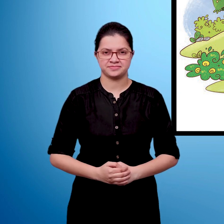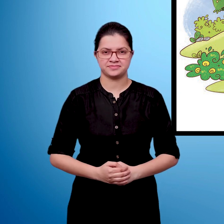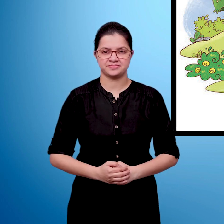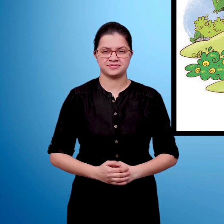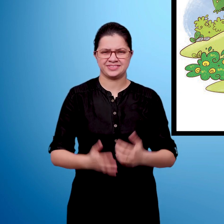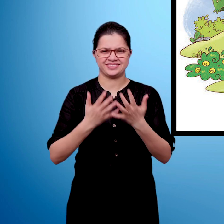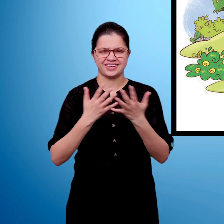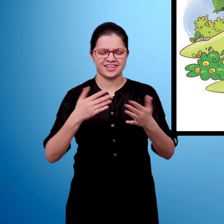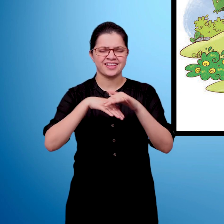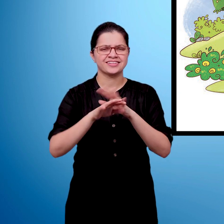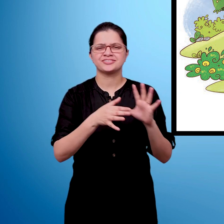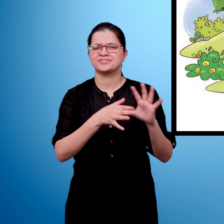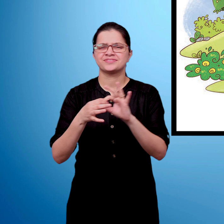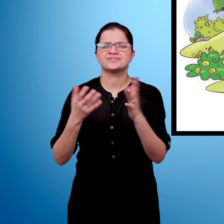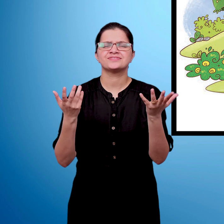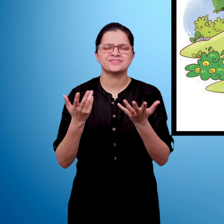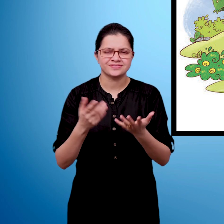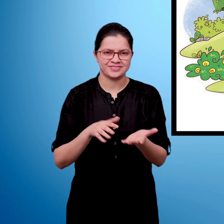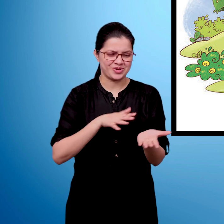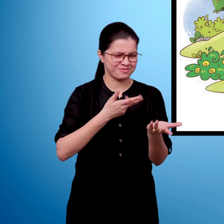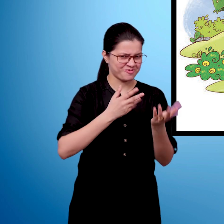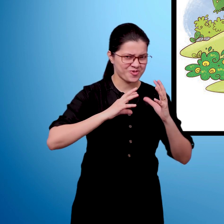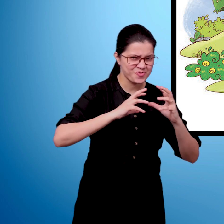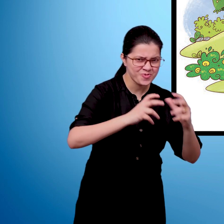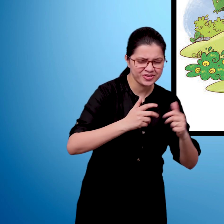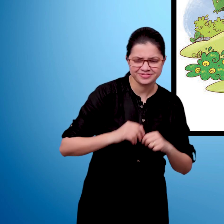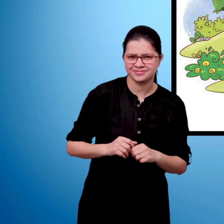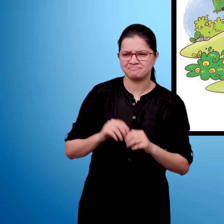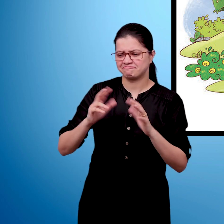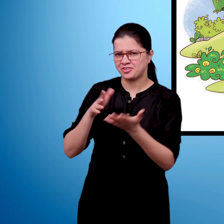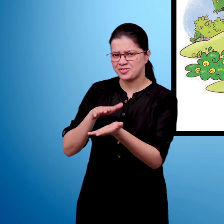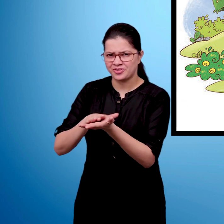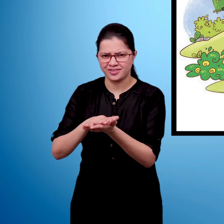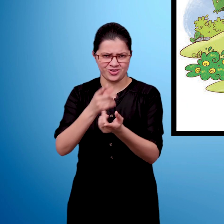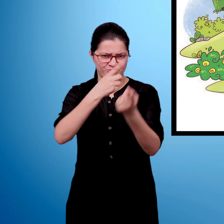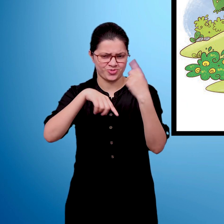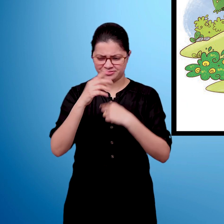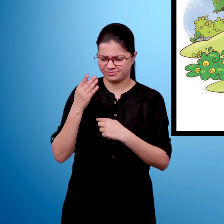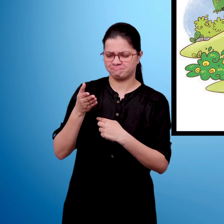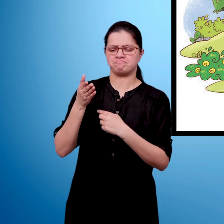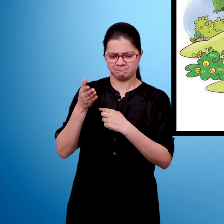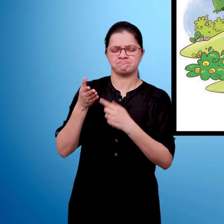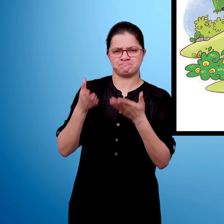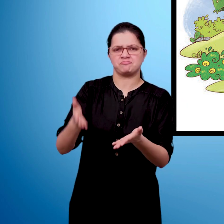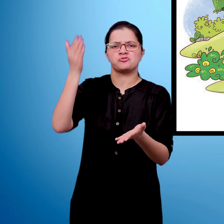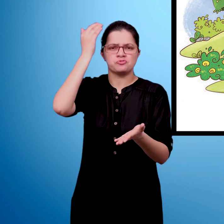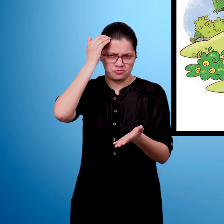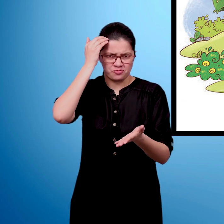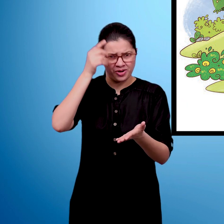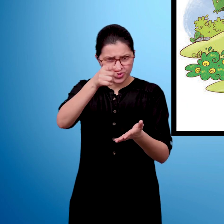Do you observe things which can do both roll and slide? If yes, discuss in the class.